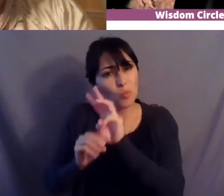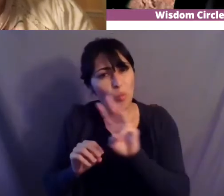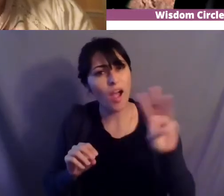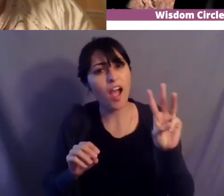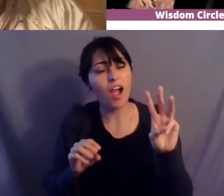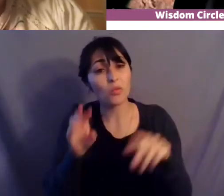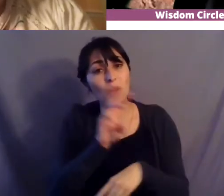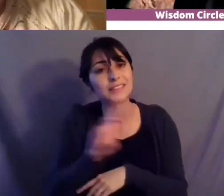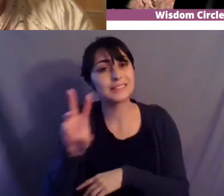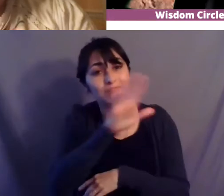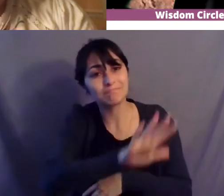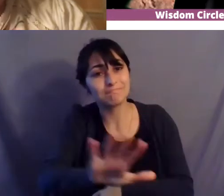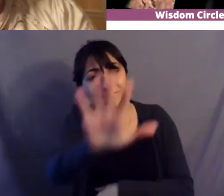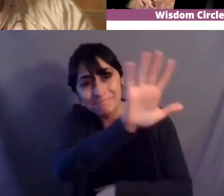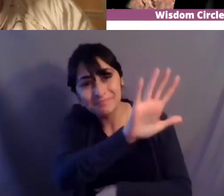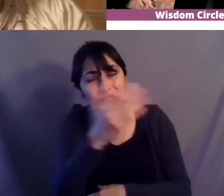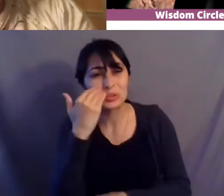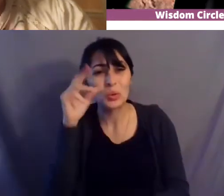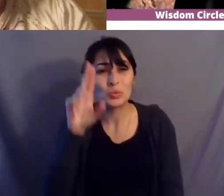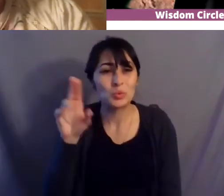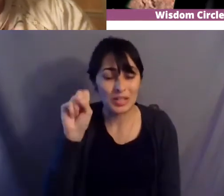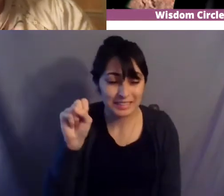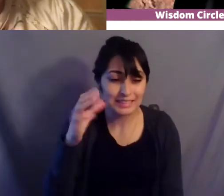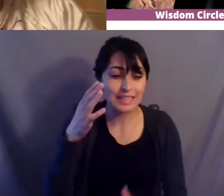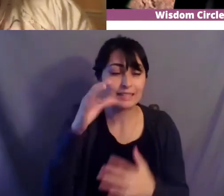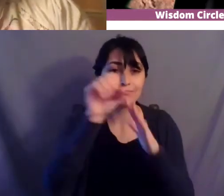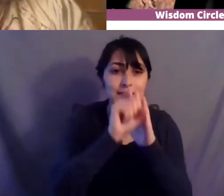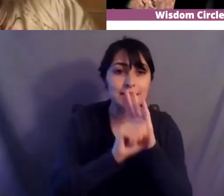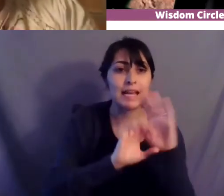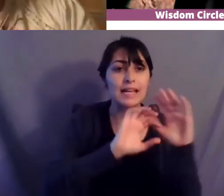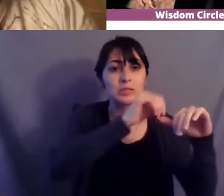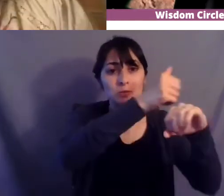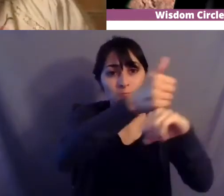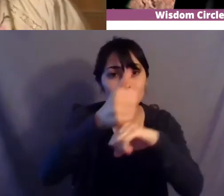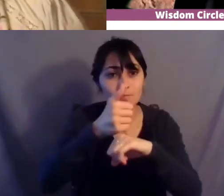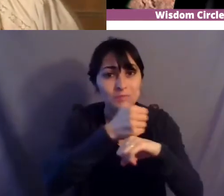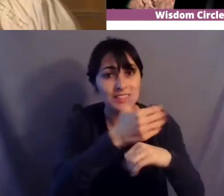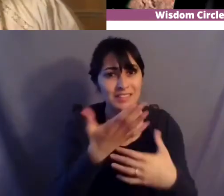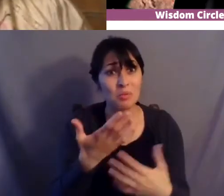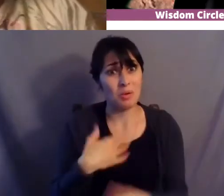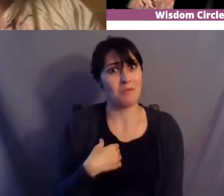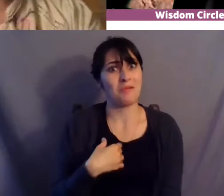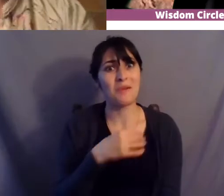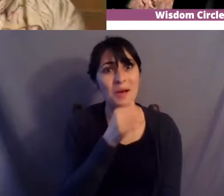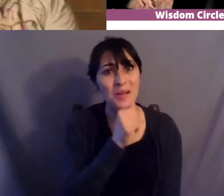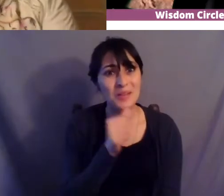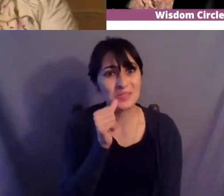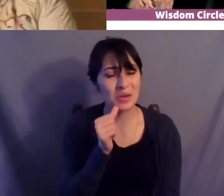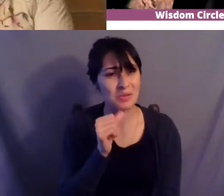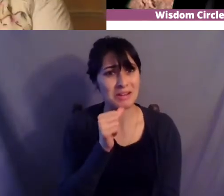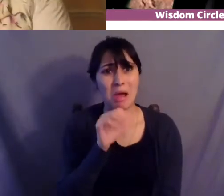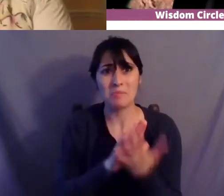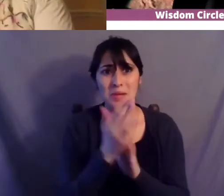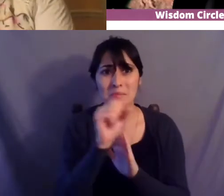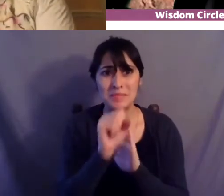where you know the u.s or or you know states were developed like i was like wow arizona like wasn't even like a state until still